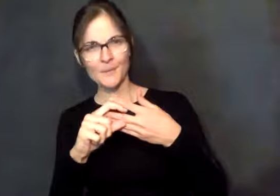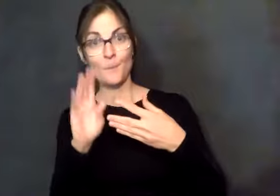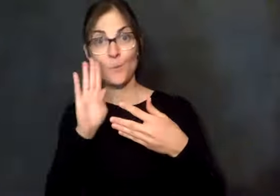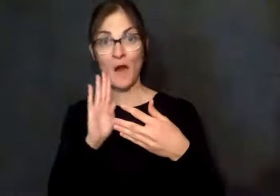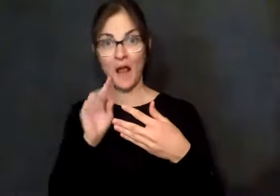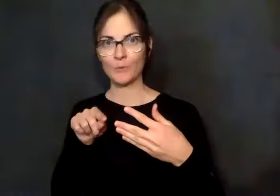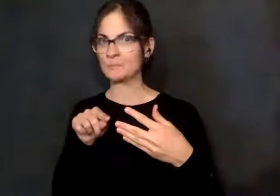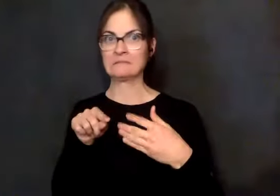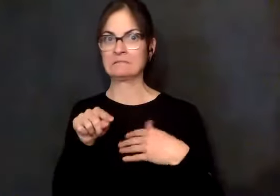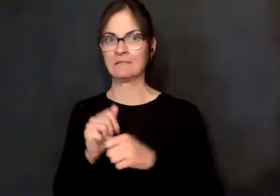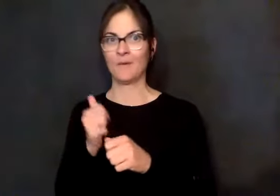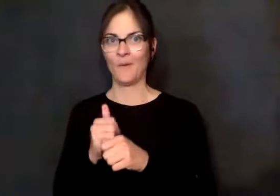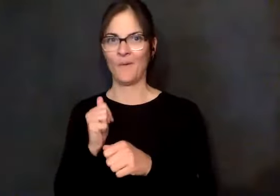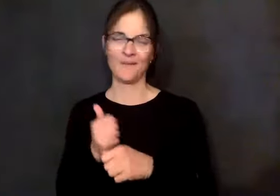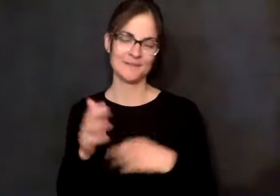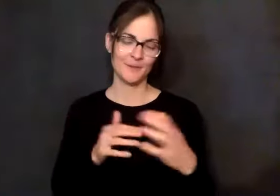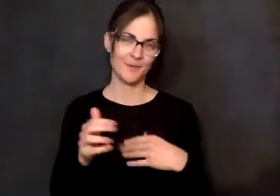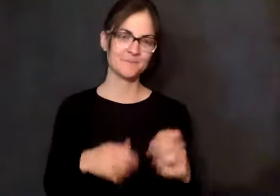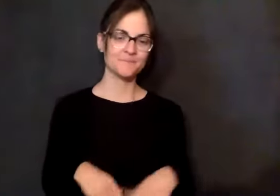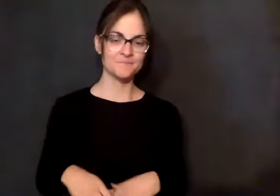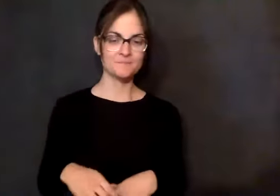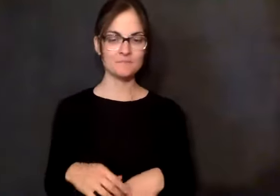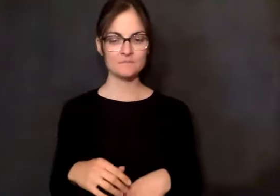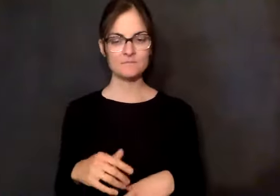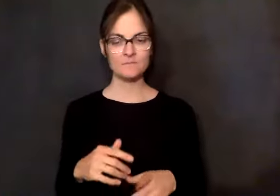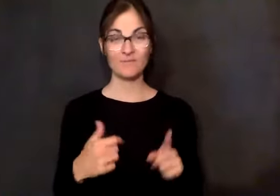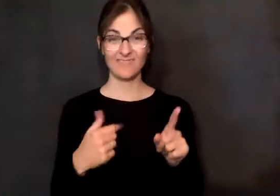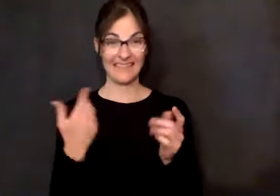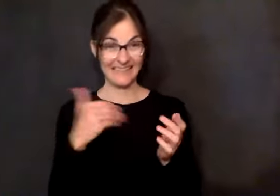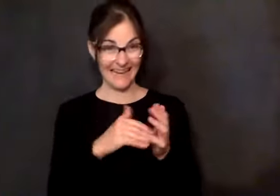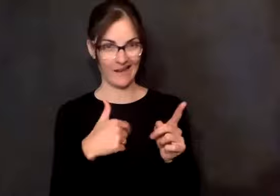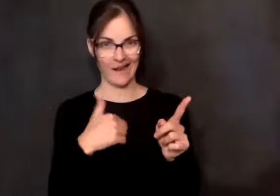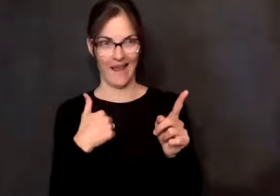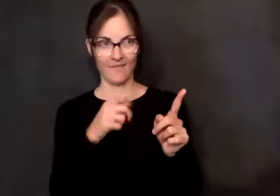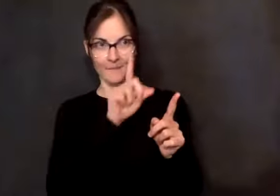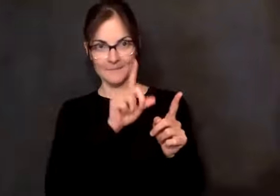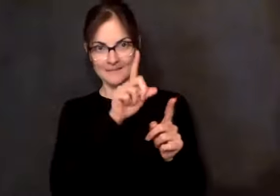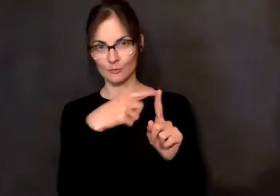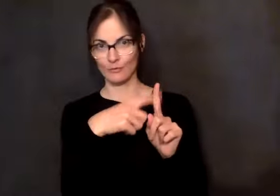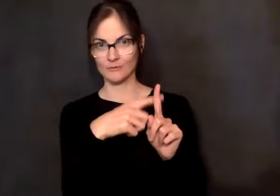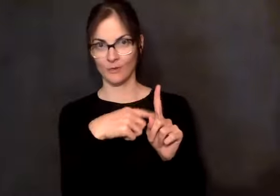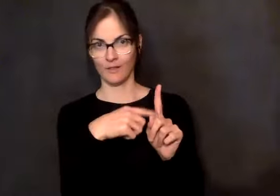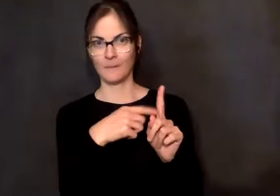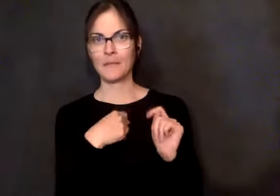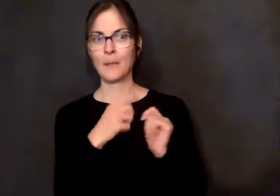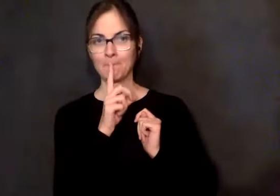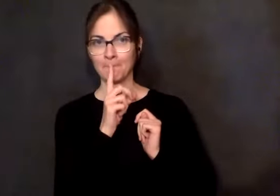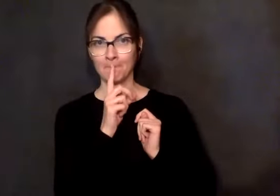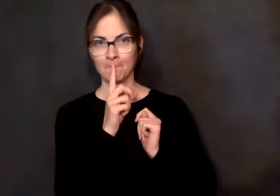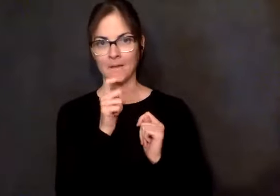file your taxes. And so I was so afraid that they're going to cash you for a meeting with this income I was getting from the rental unit I had in my house. And I just kind